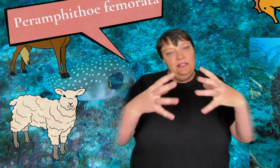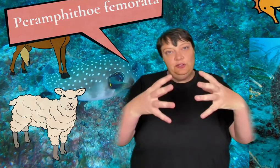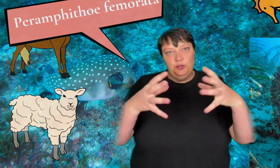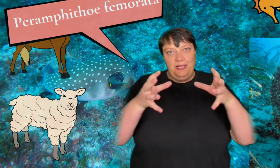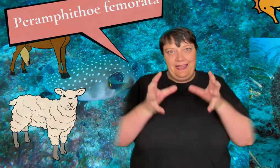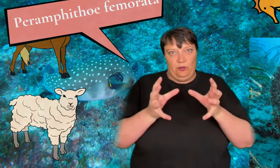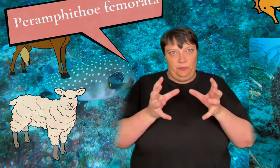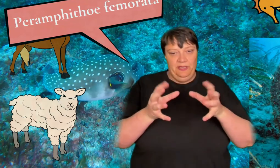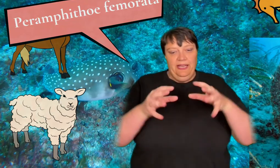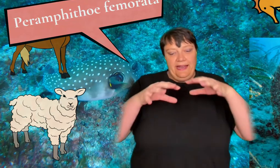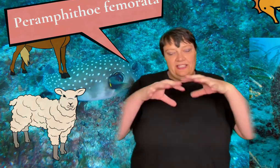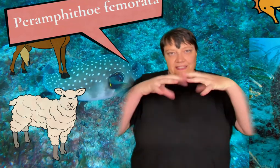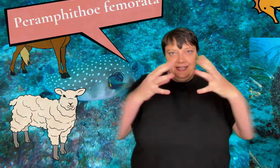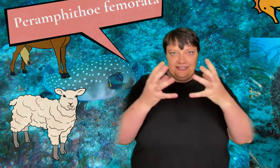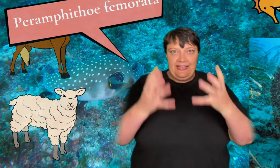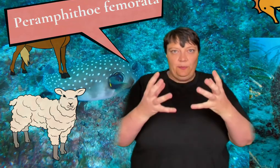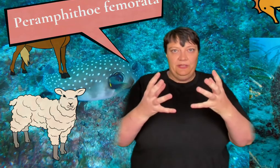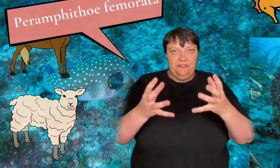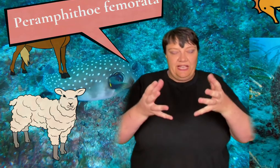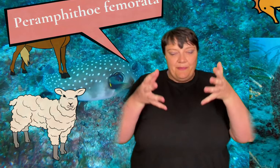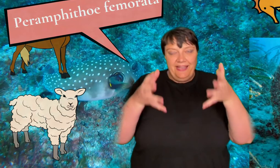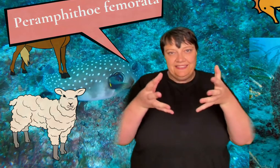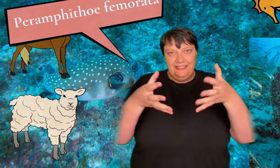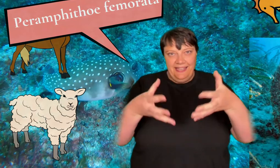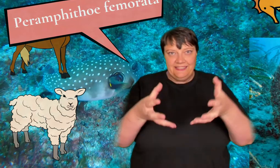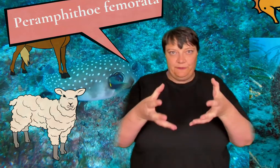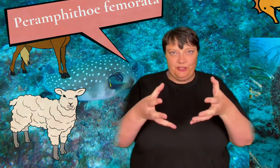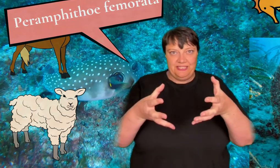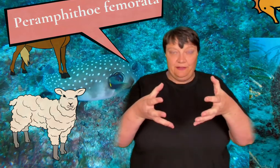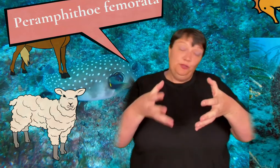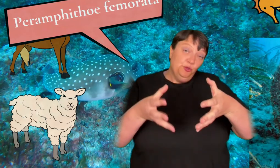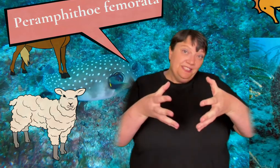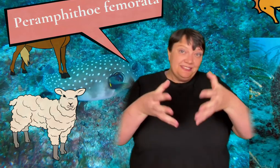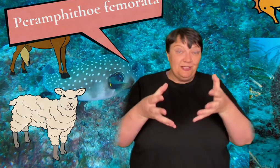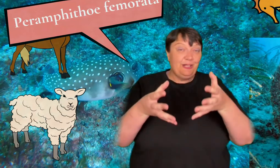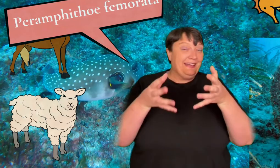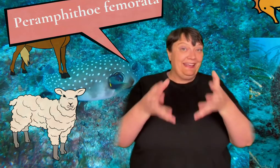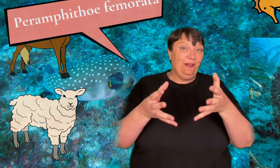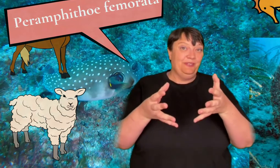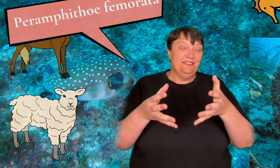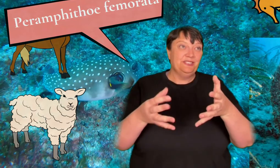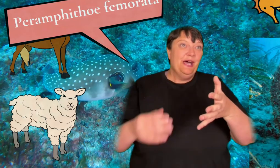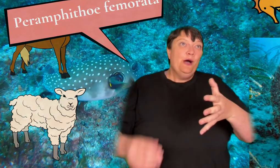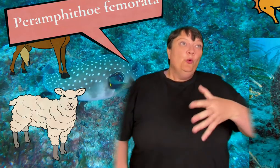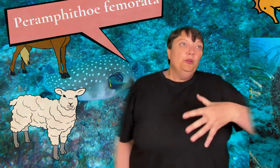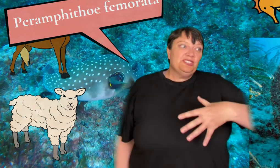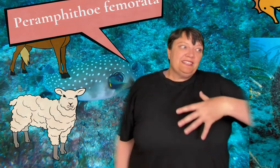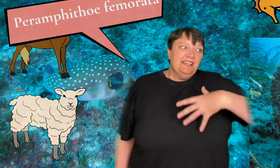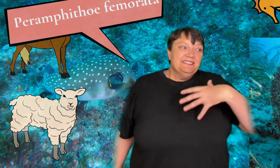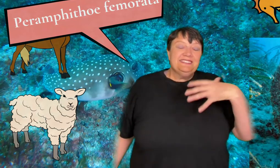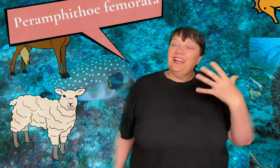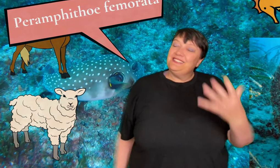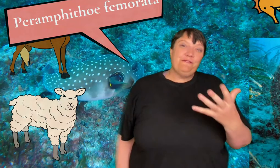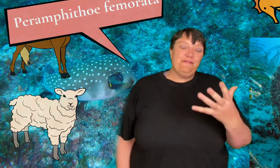into kelp. It actually takes kelp leaves and makes a nest for itself using silk and kelp leaves which